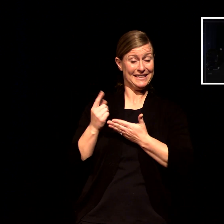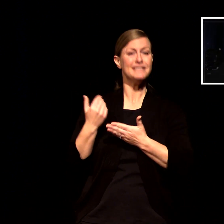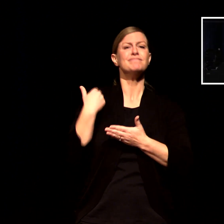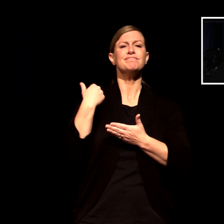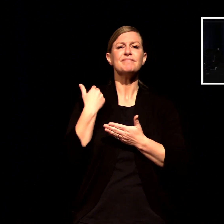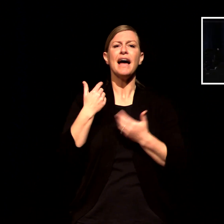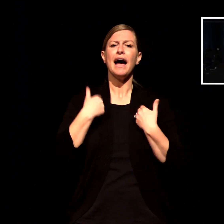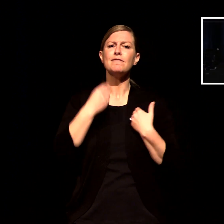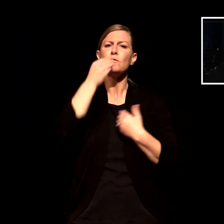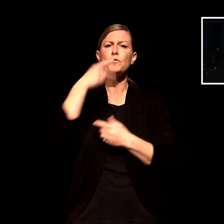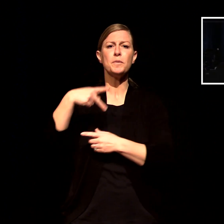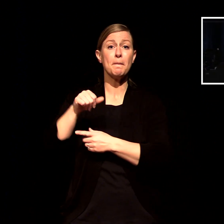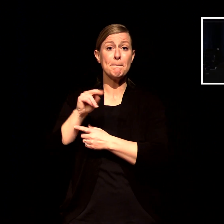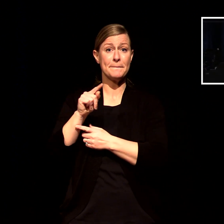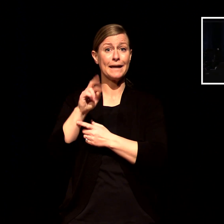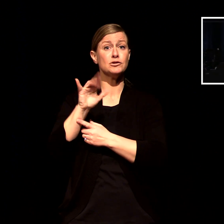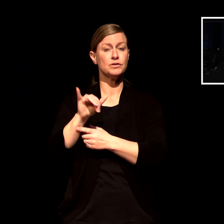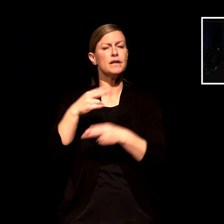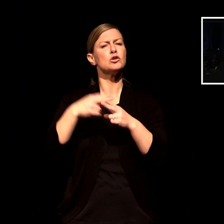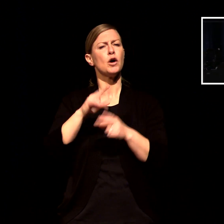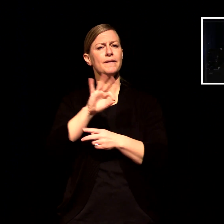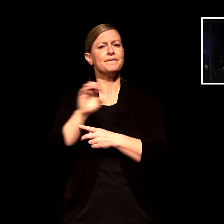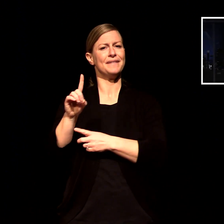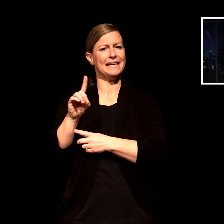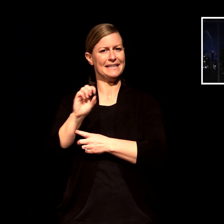had three pray to receive Christ so would you celebrate that with me